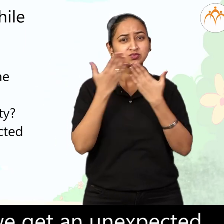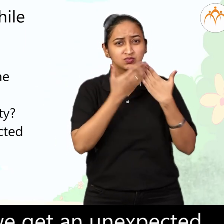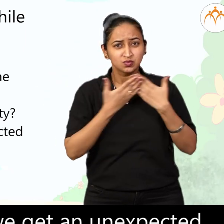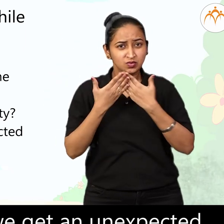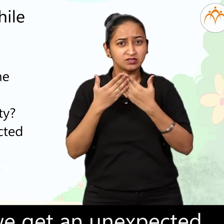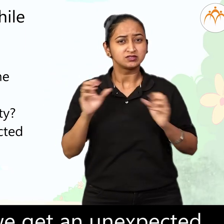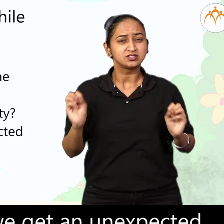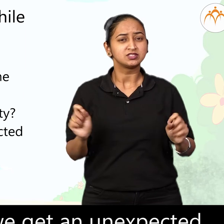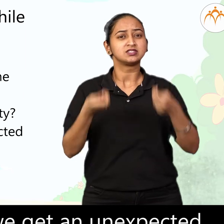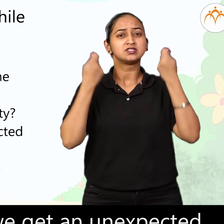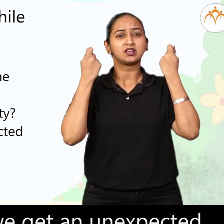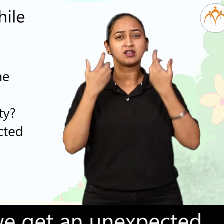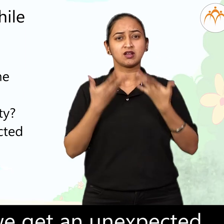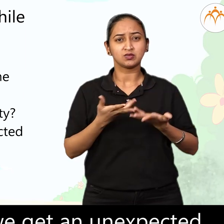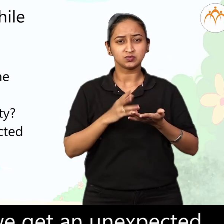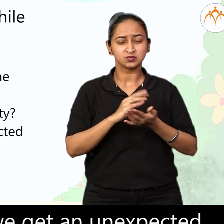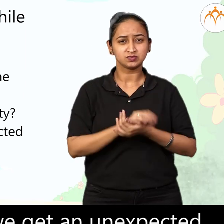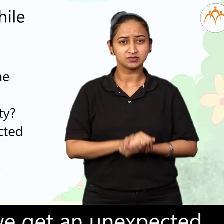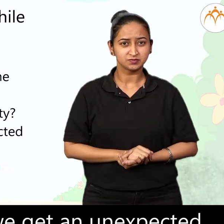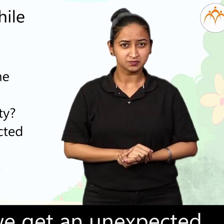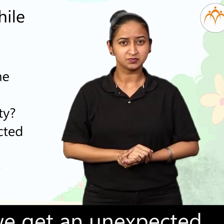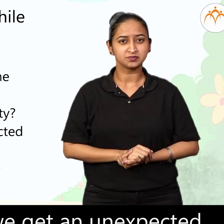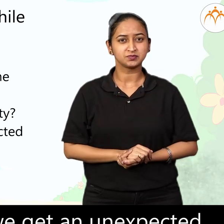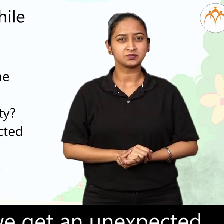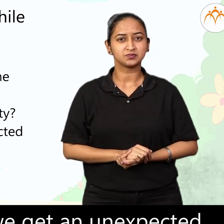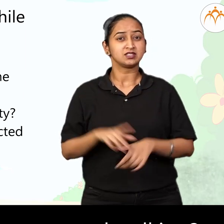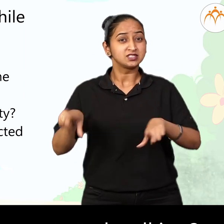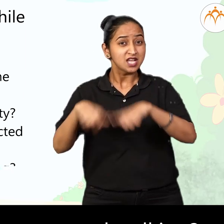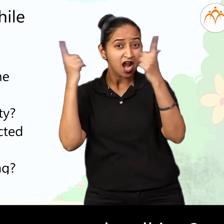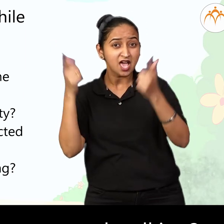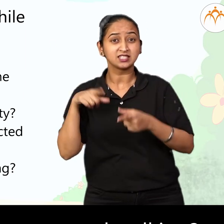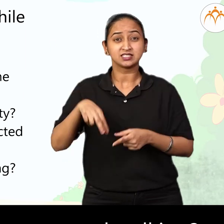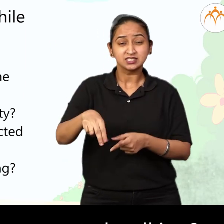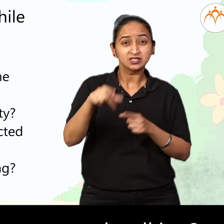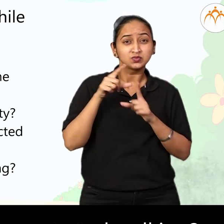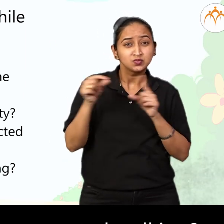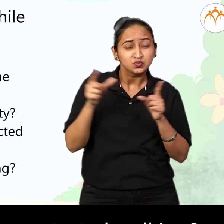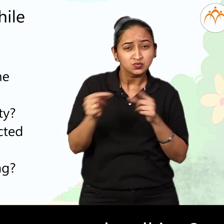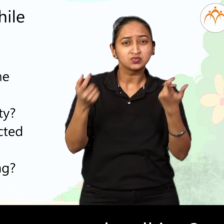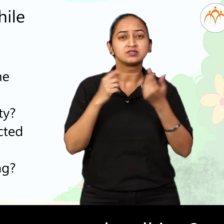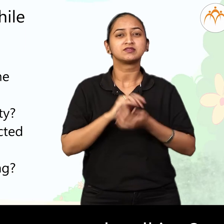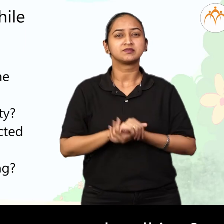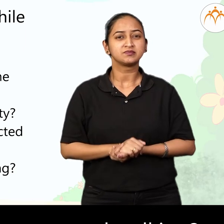if we get an unexpected holiday from school? What will happen if trees started walking?